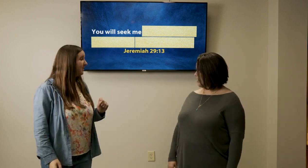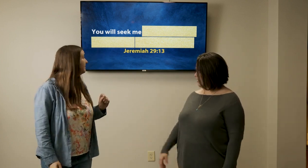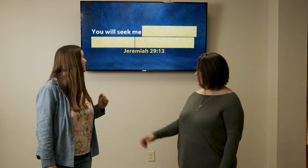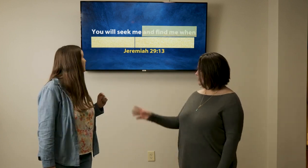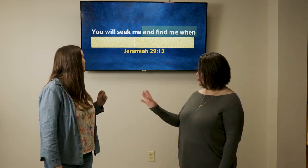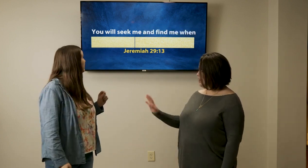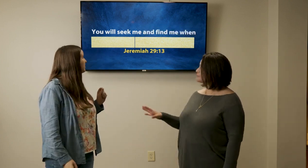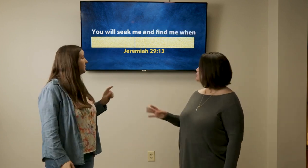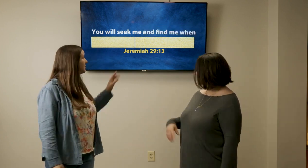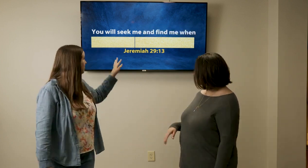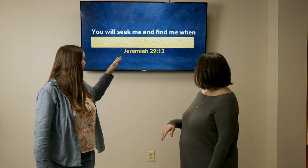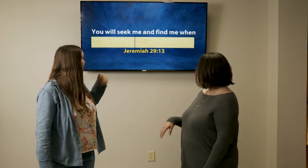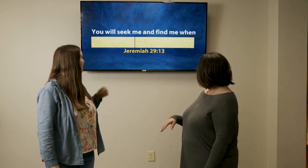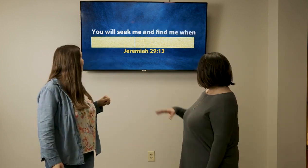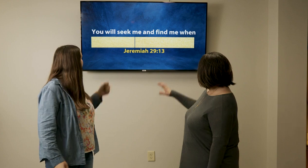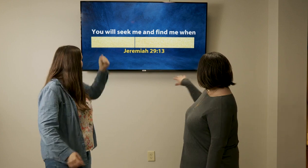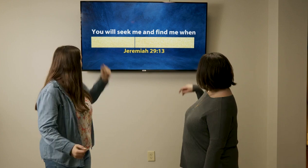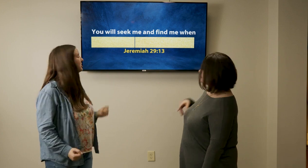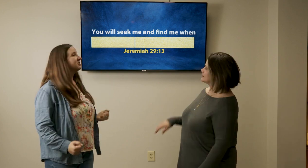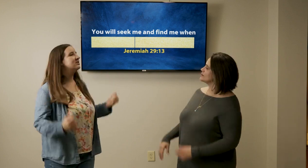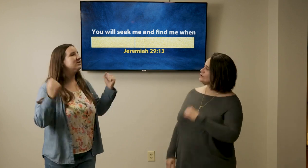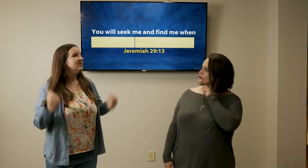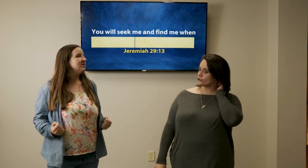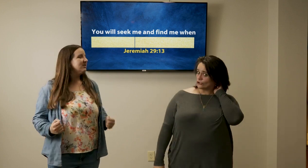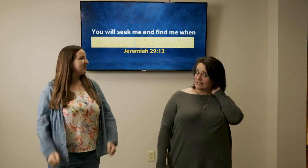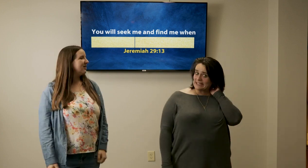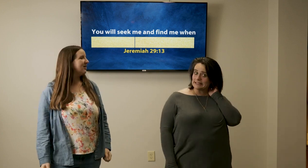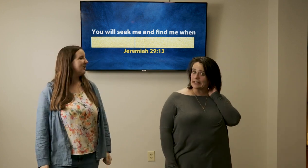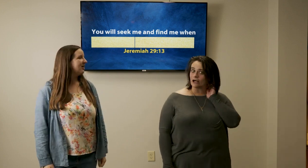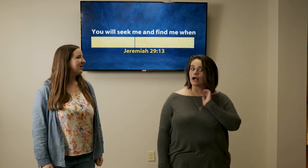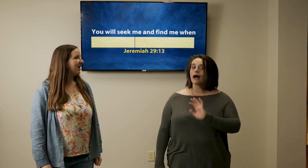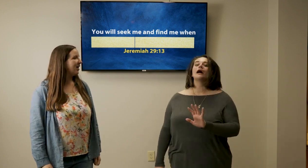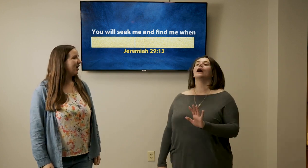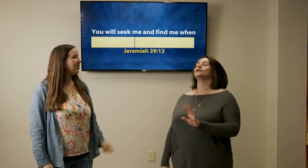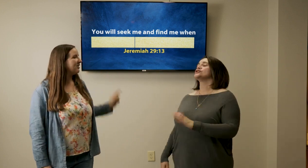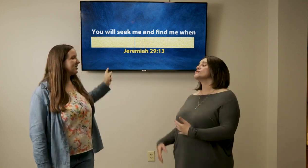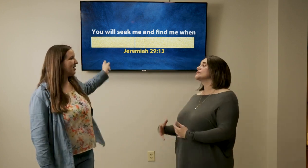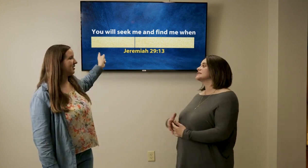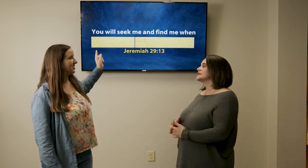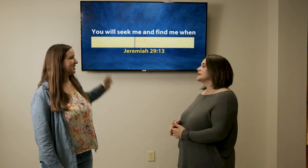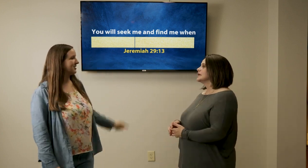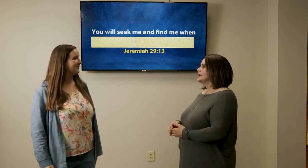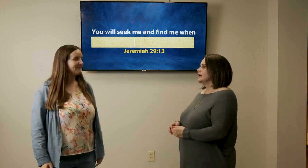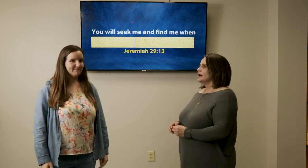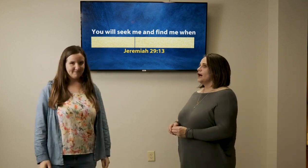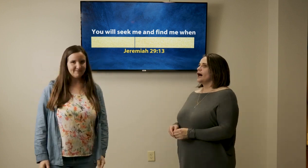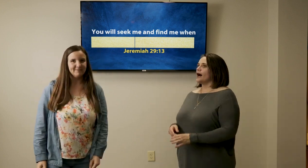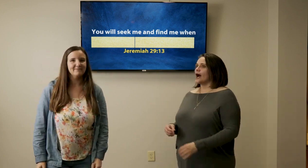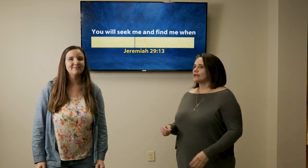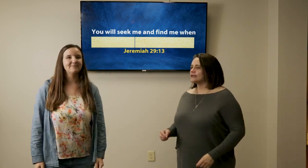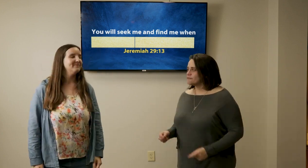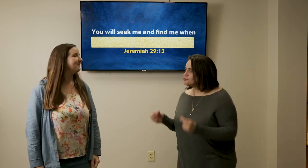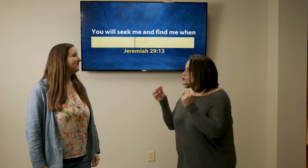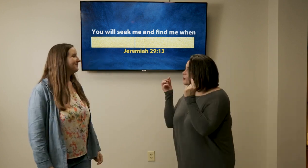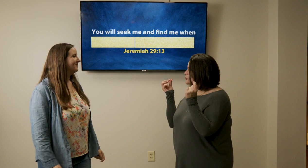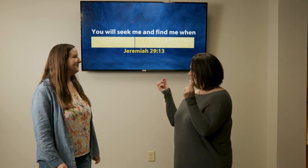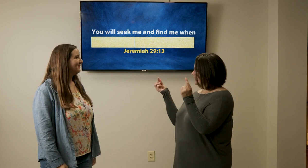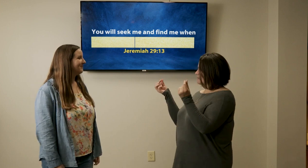okay good job good job right there okay yes you're you're getting there uh thousand dollars I could give you two tiny